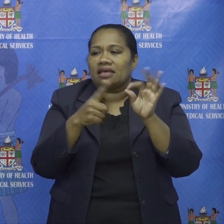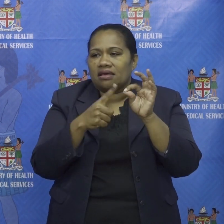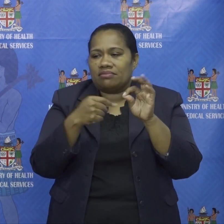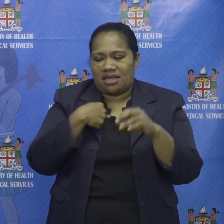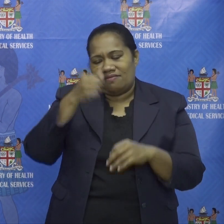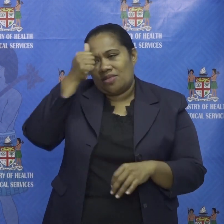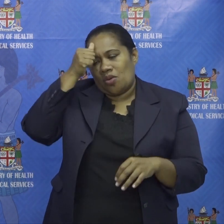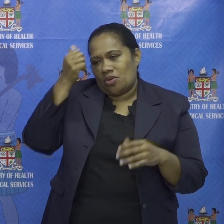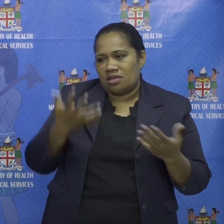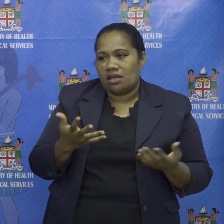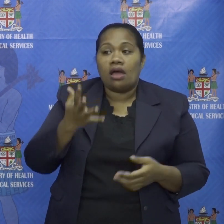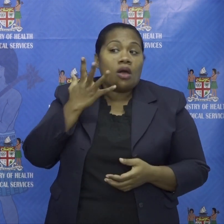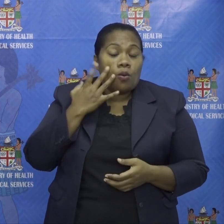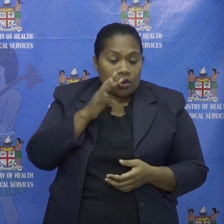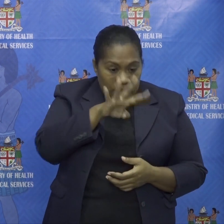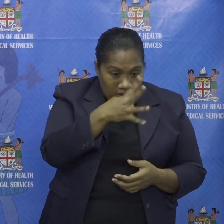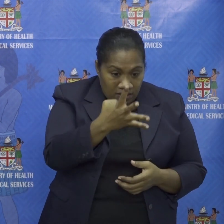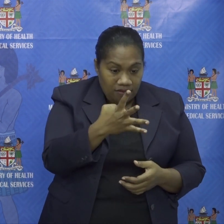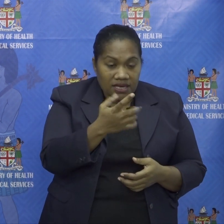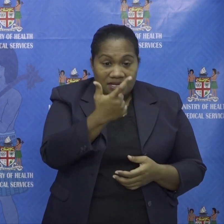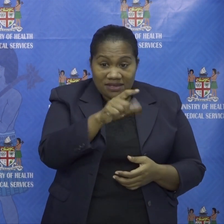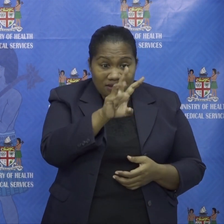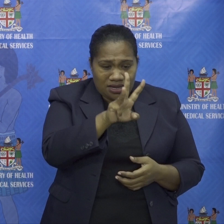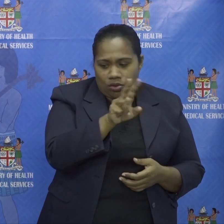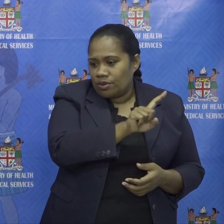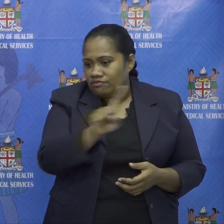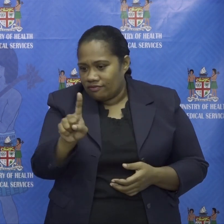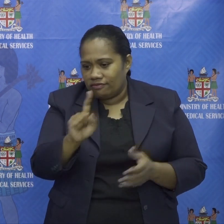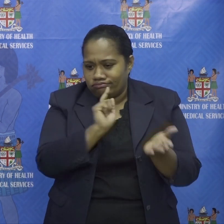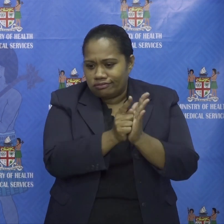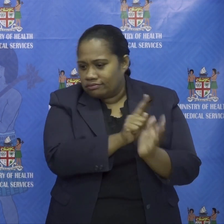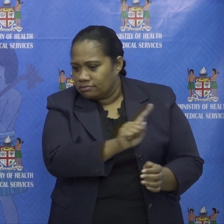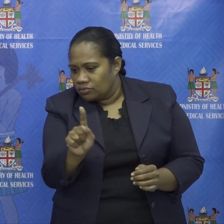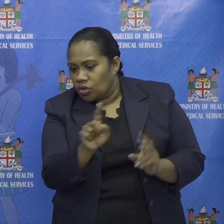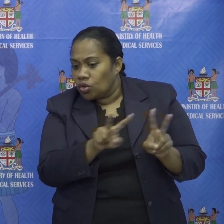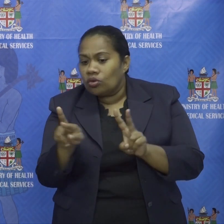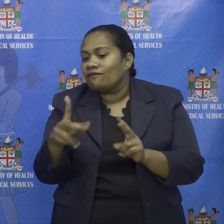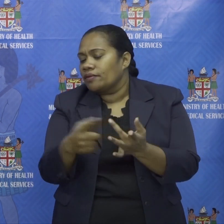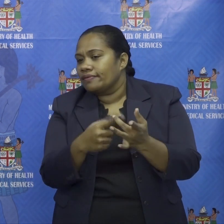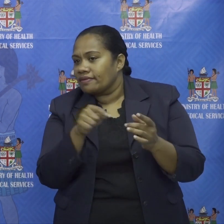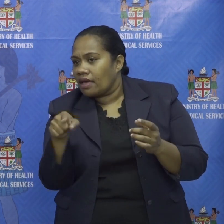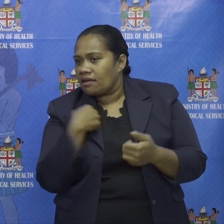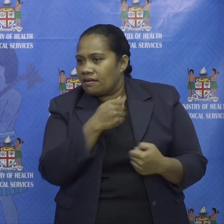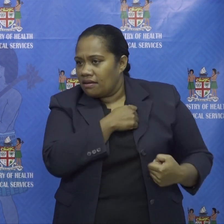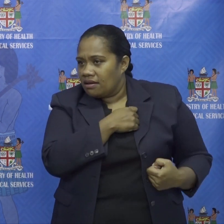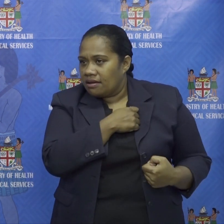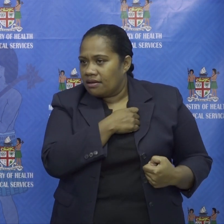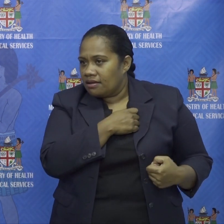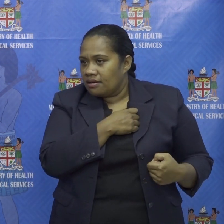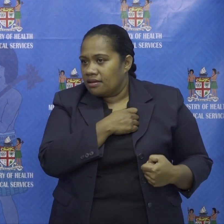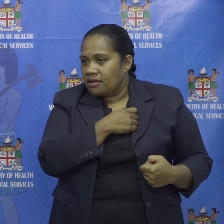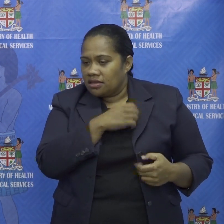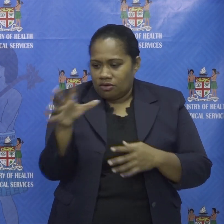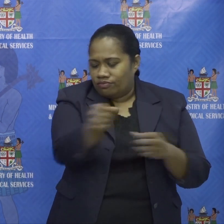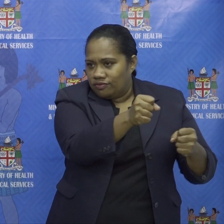as soon as we diagnosed case 73 we would have gone and looked around for him we would have looked around for the for the soldier and then we would have got to the family